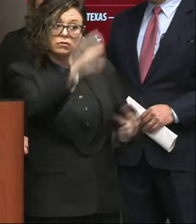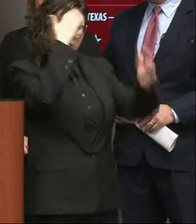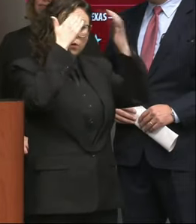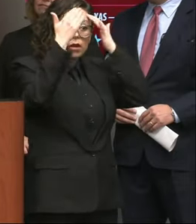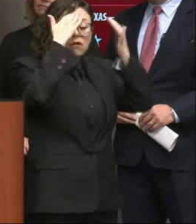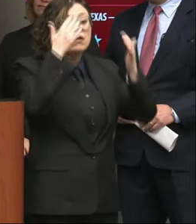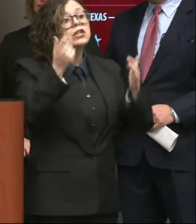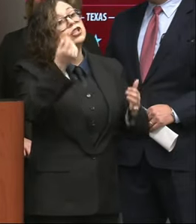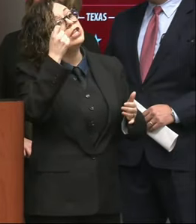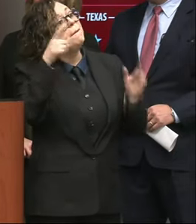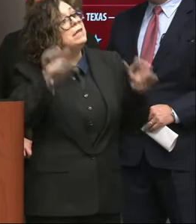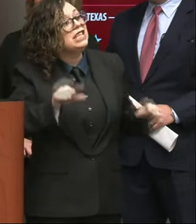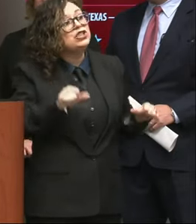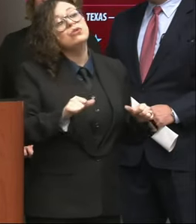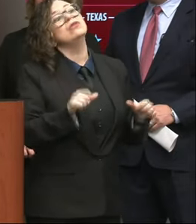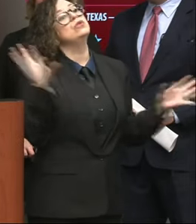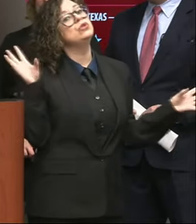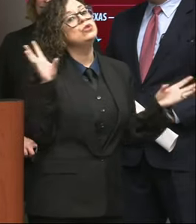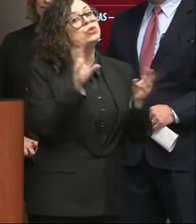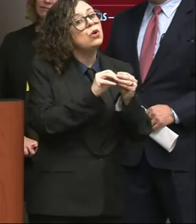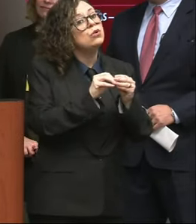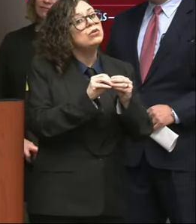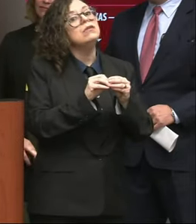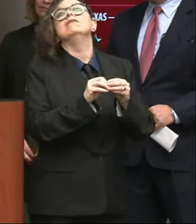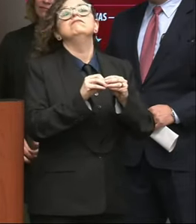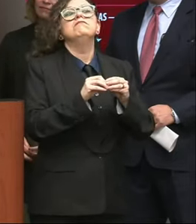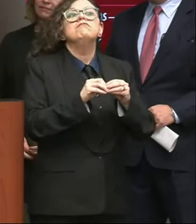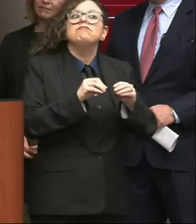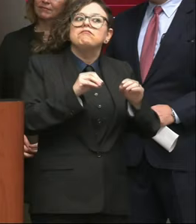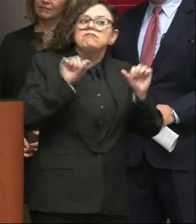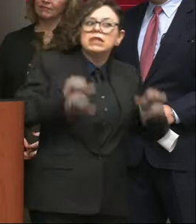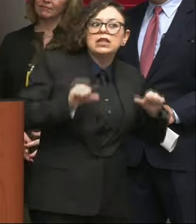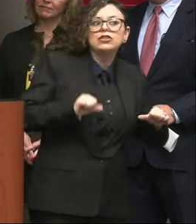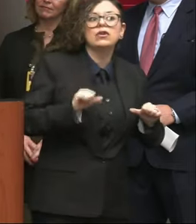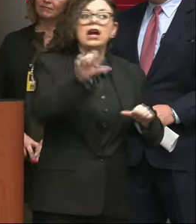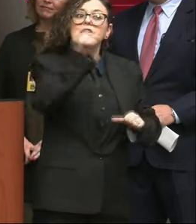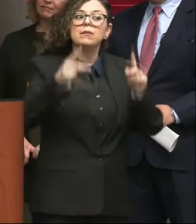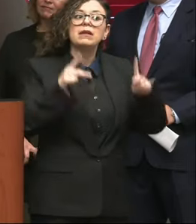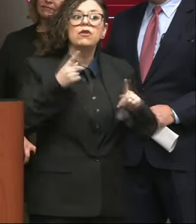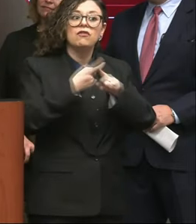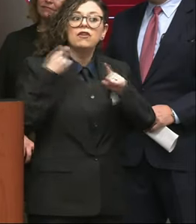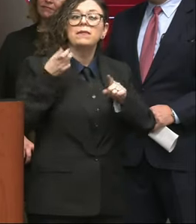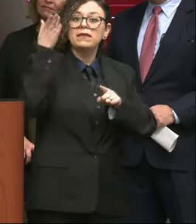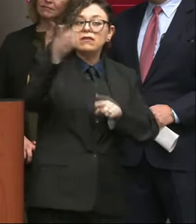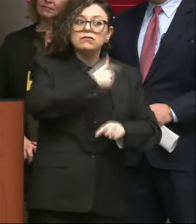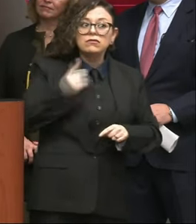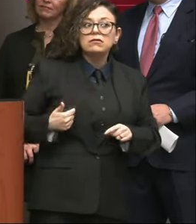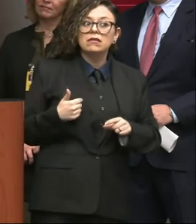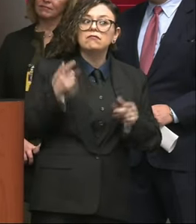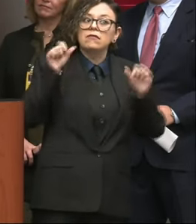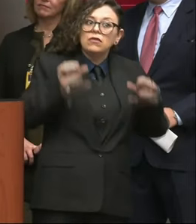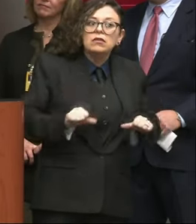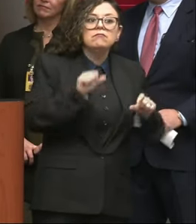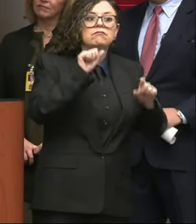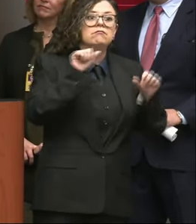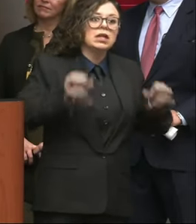We're still within the potential incubation period for coronavirus for people coming out of Wuhan city in China. We